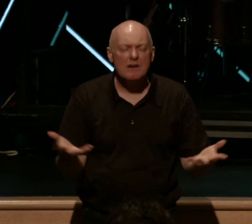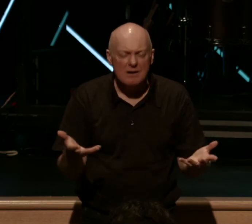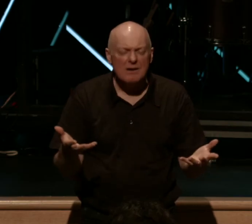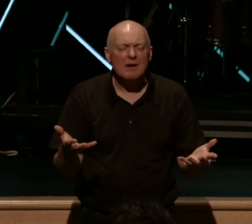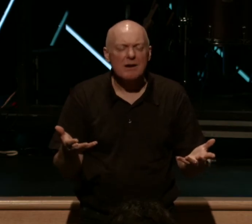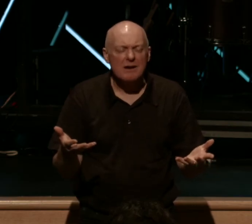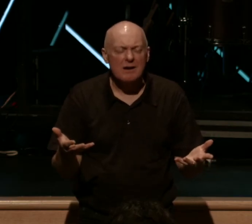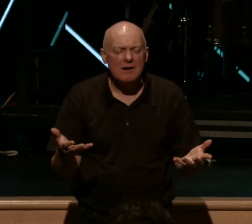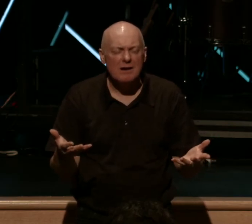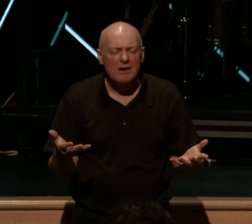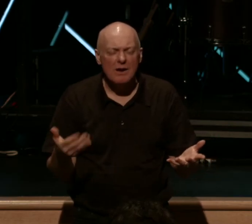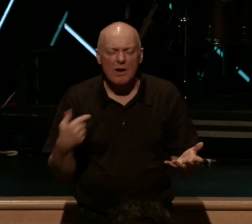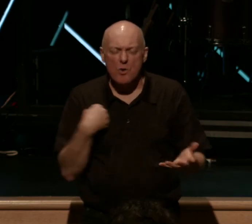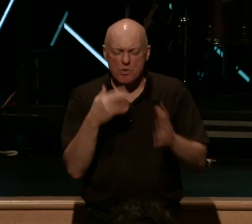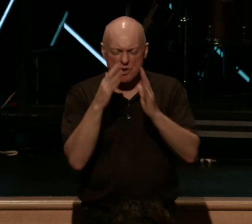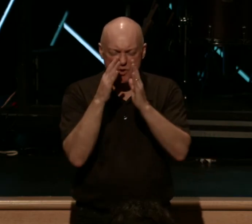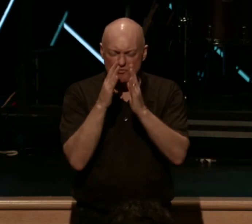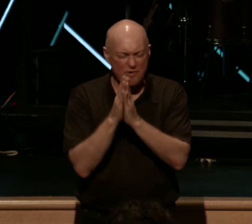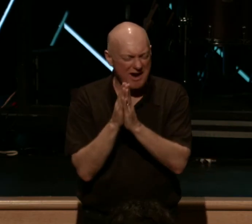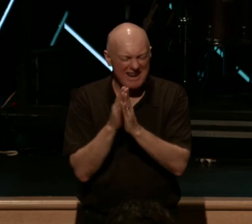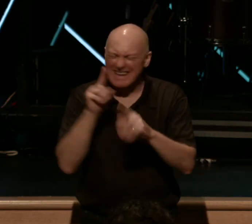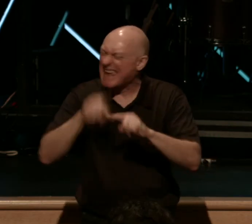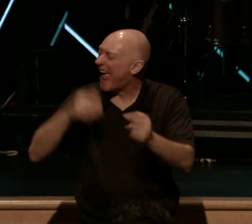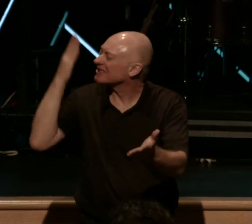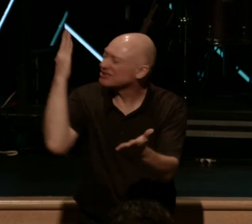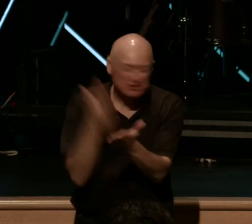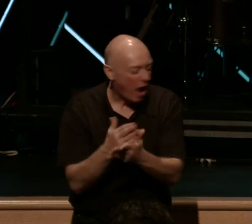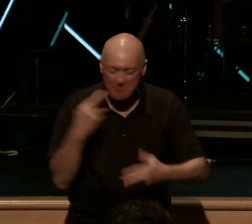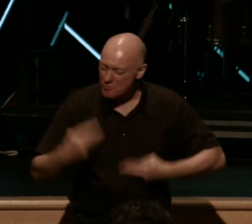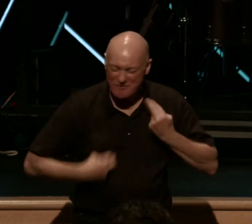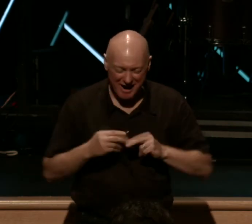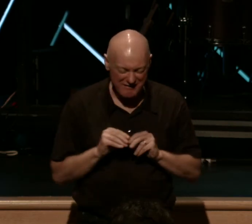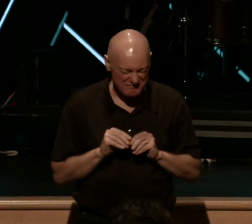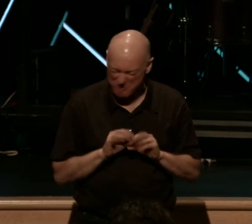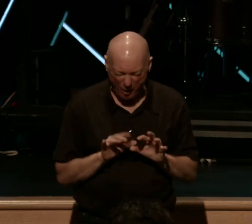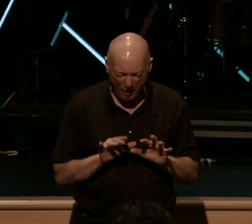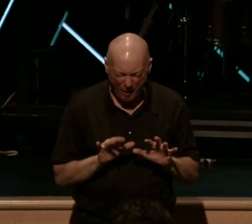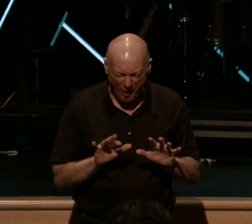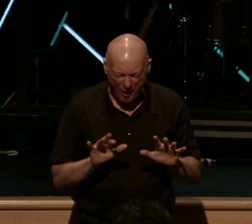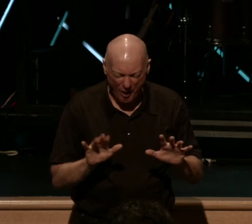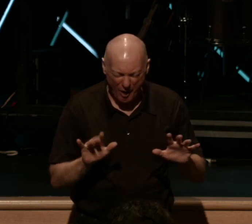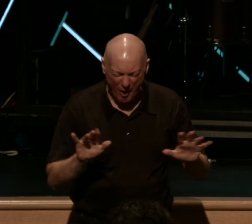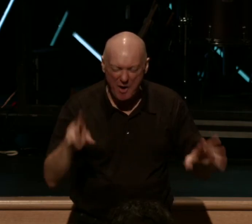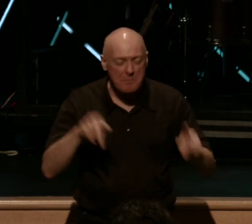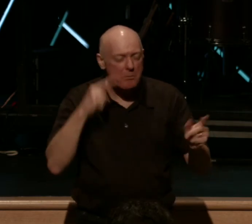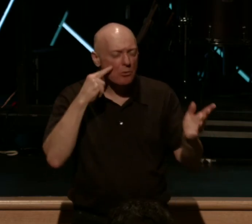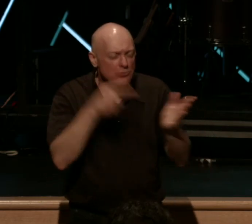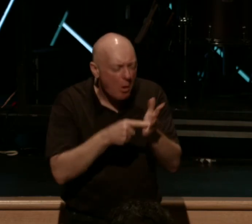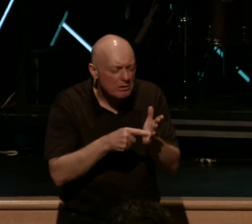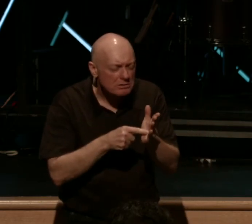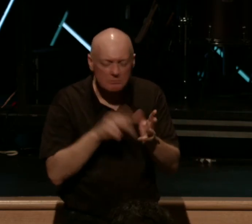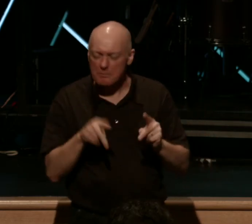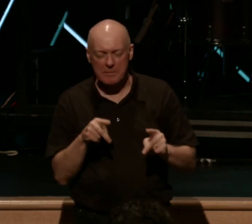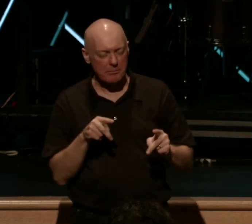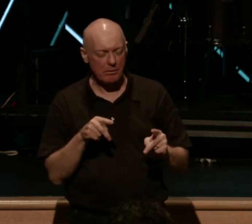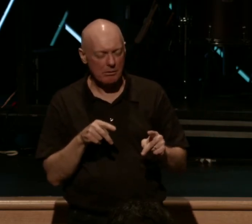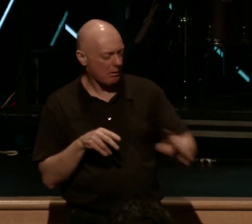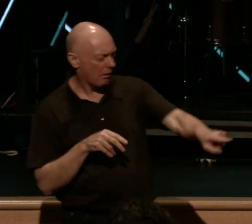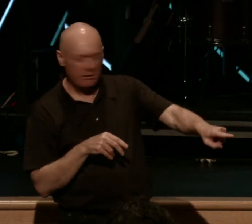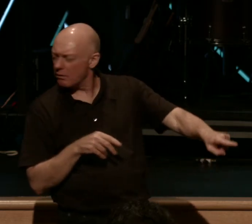That it would be so unstoppable and so noticeable in this town that people would stand up and take note and say,